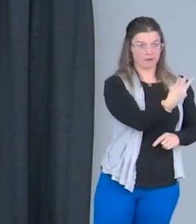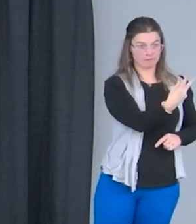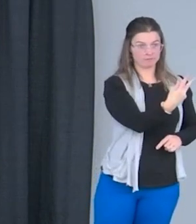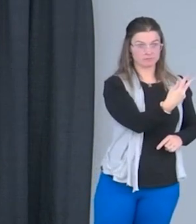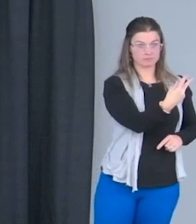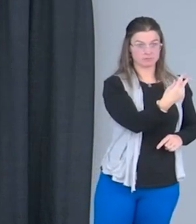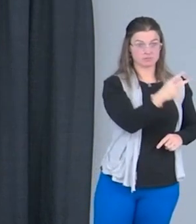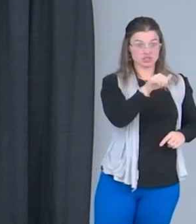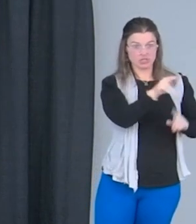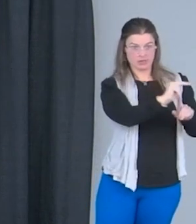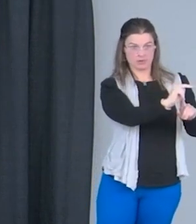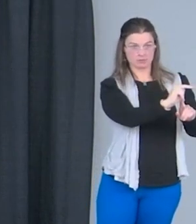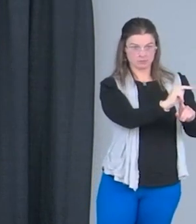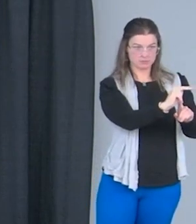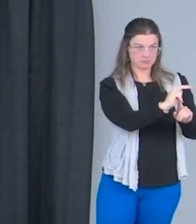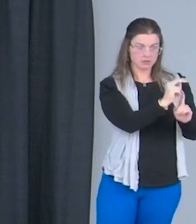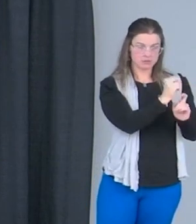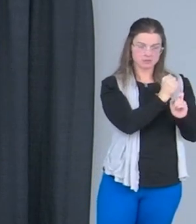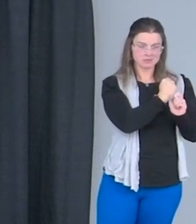timeline just because